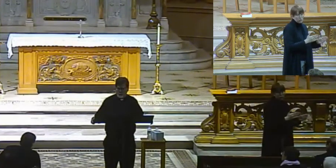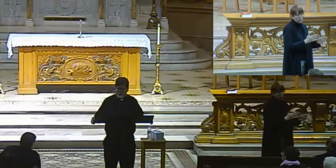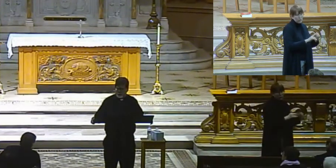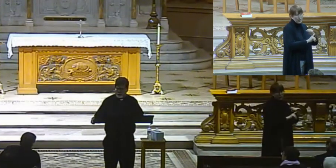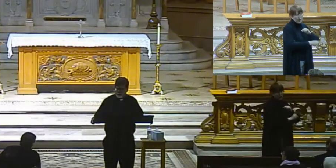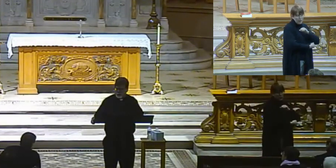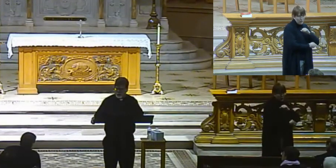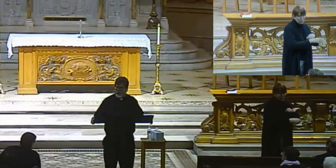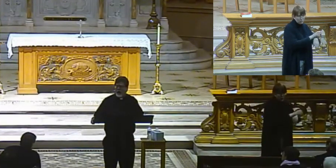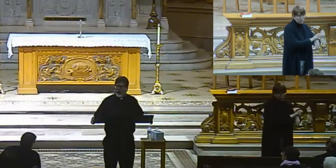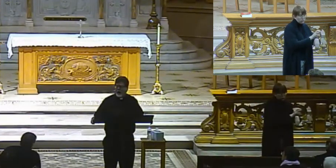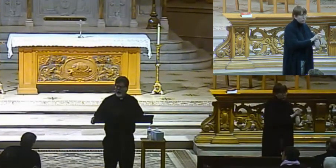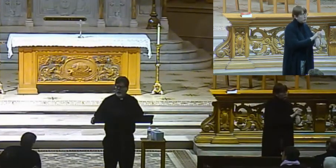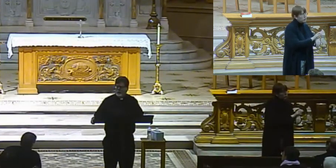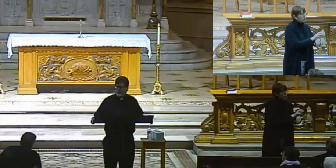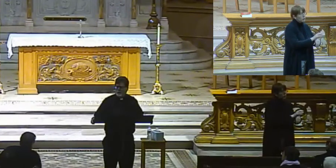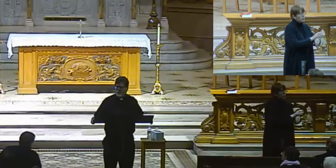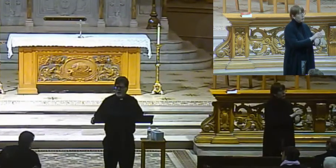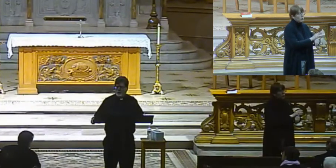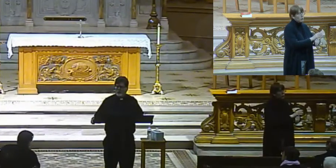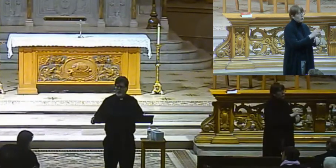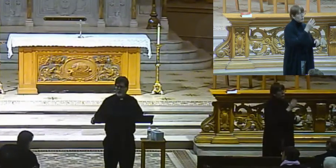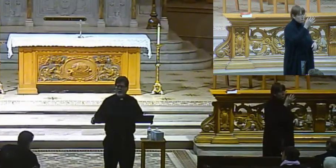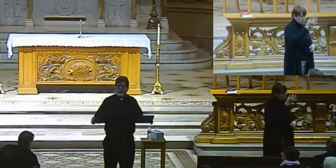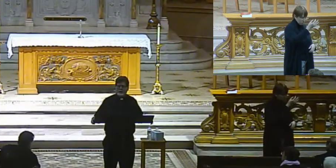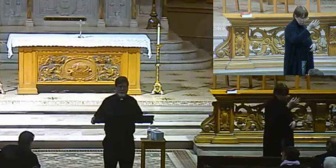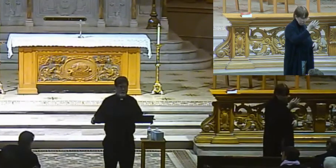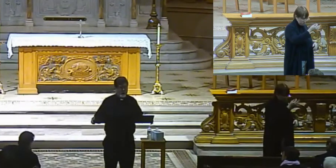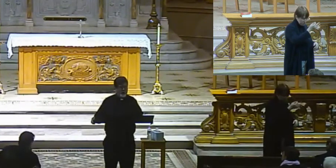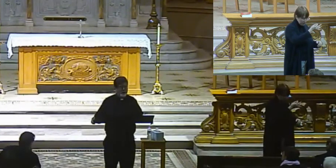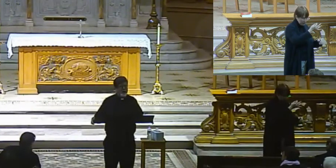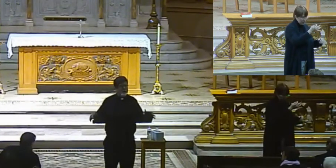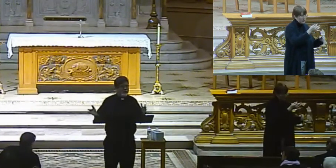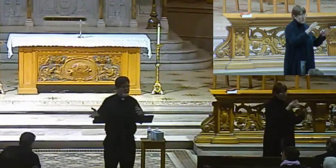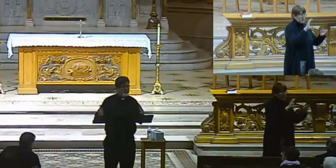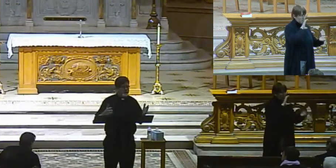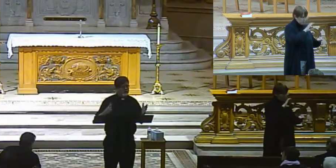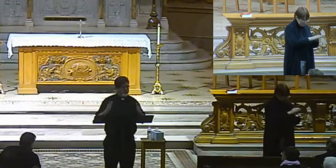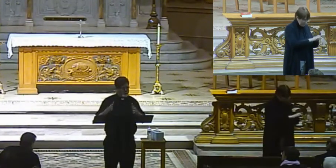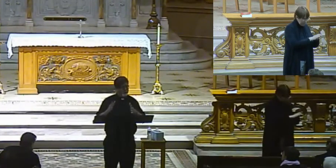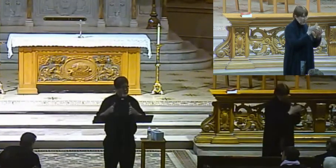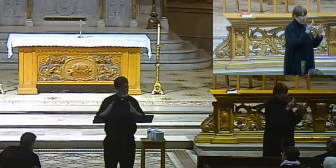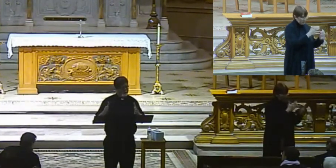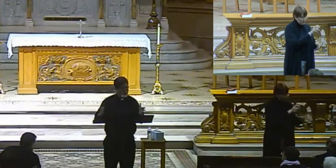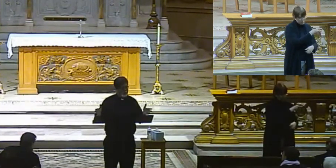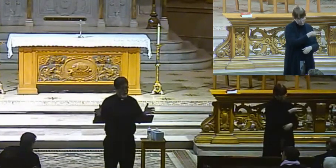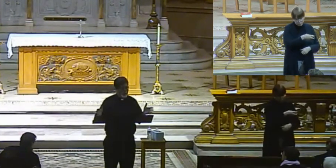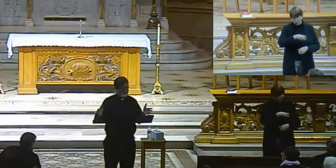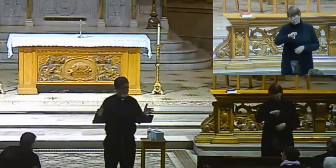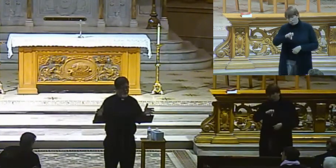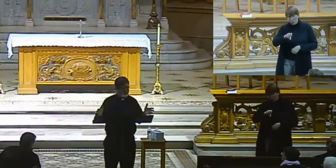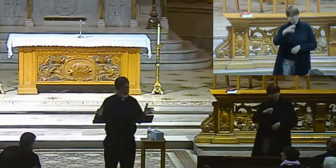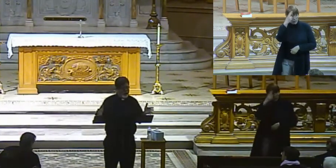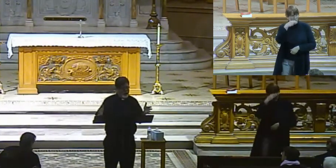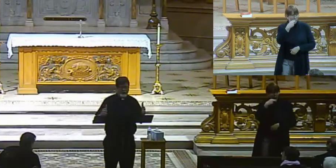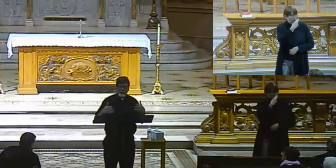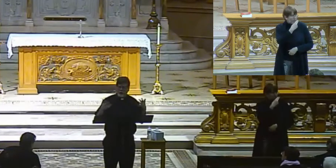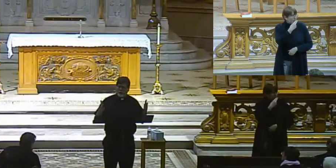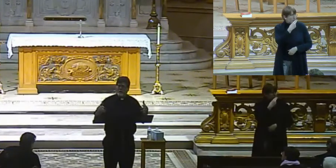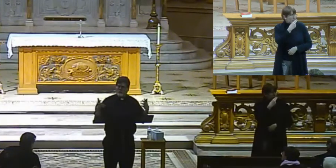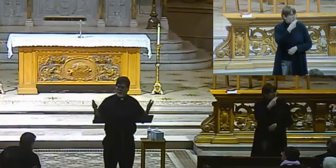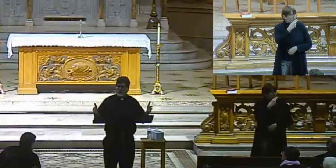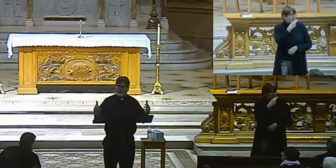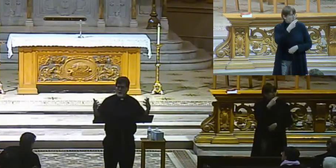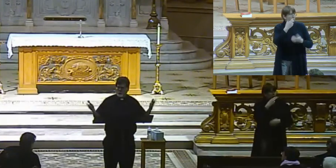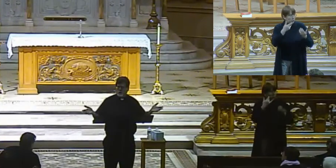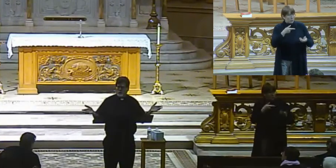as priests, all right, in another church and the church, and they were married, they came in, the church reordained them, all right, and they